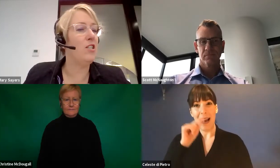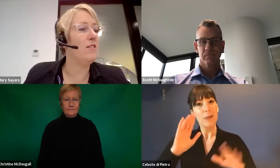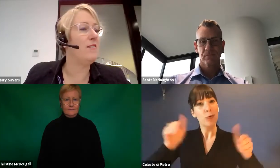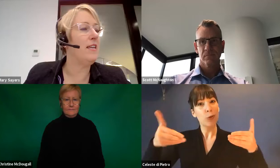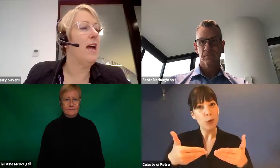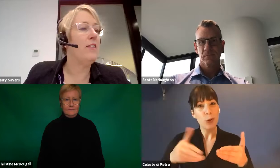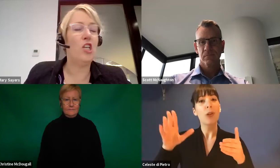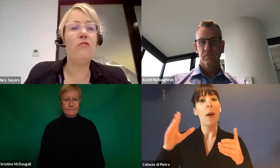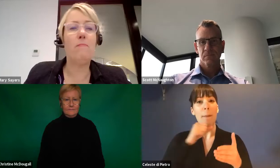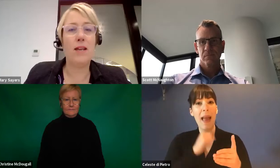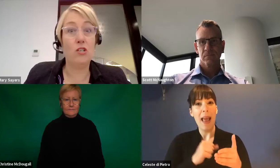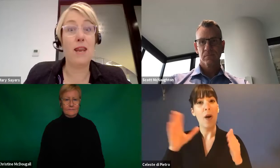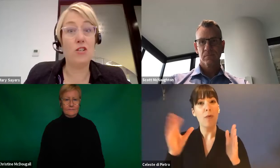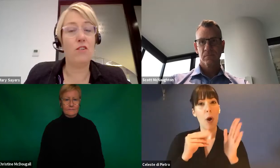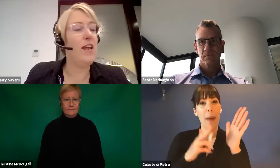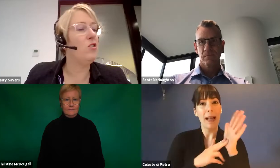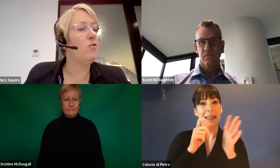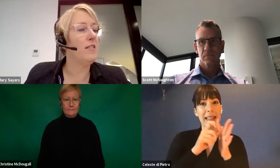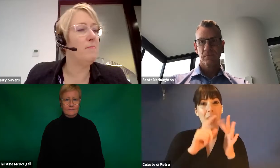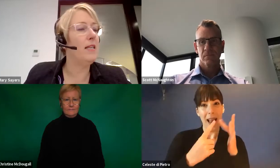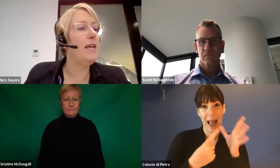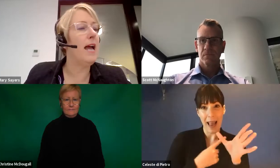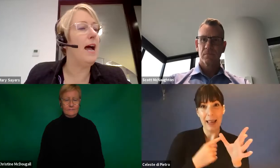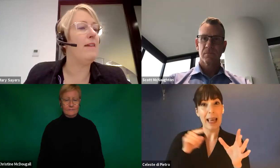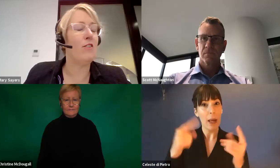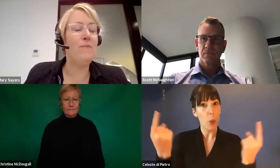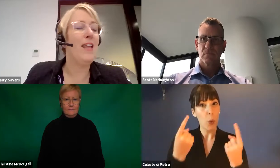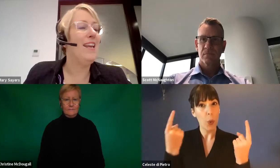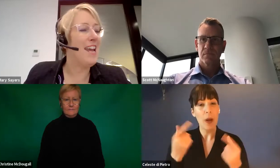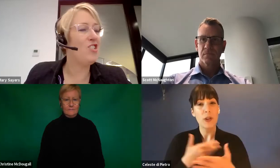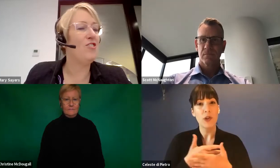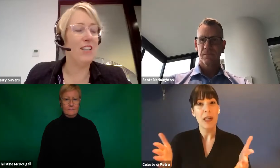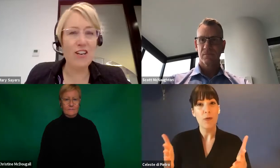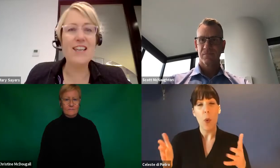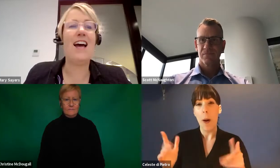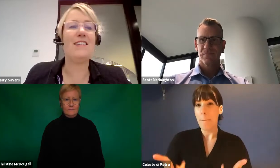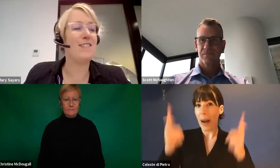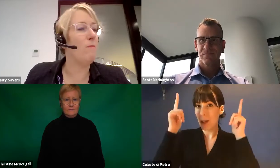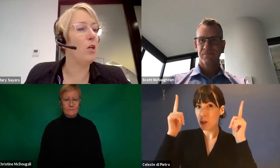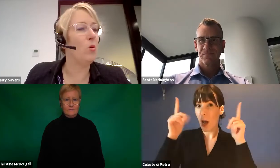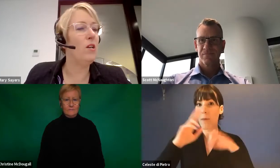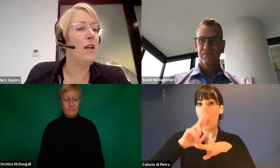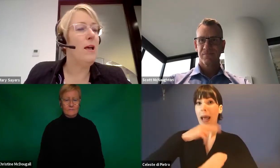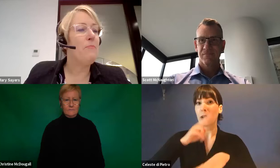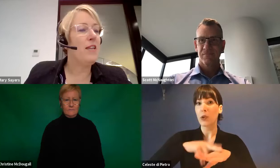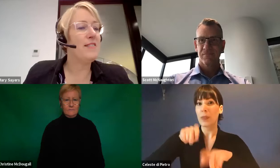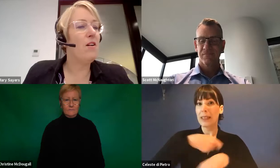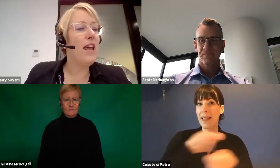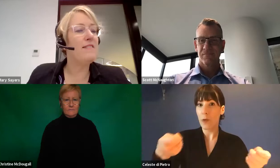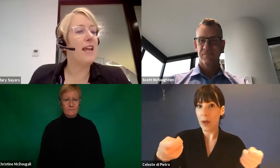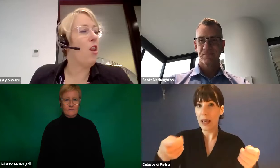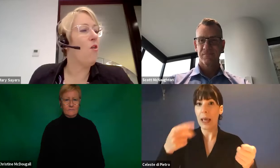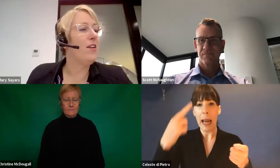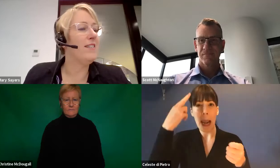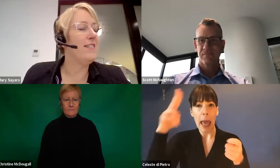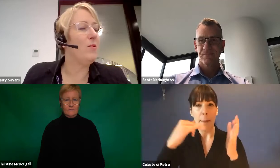Agency, the General Manager of National Disability, sorry, National Delivery, Scott McNaughton. And Scott